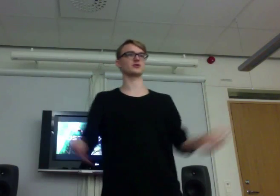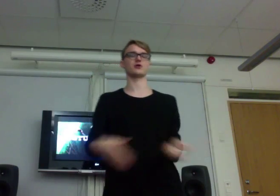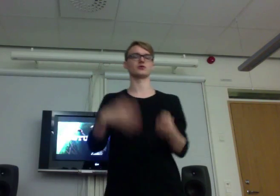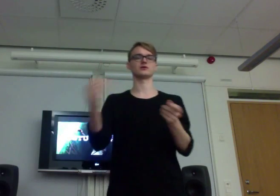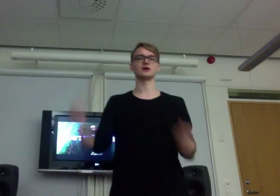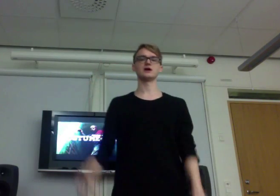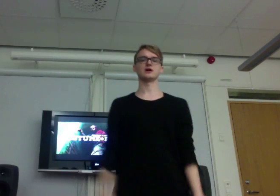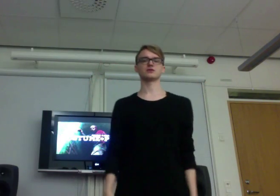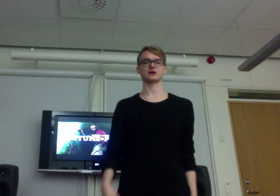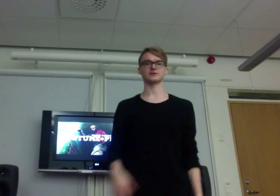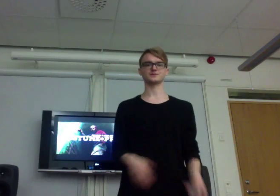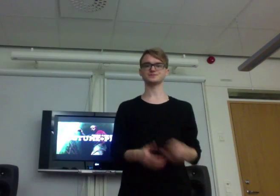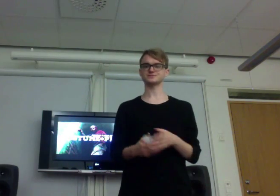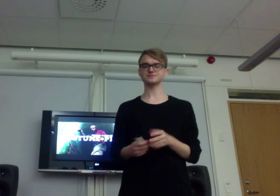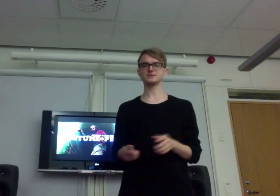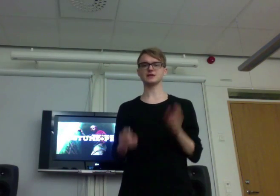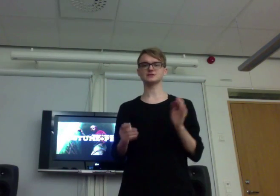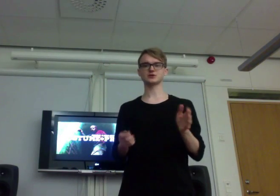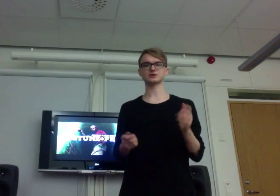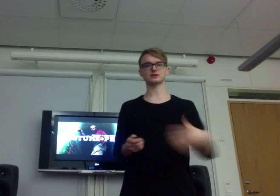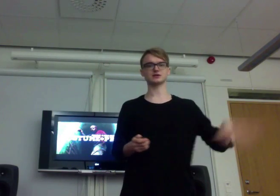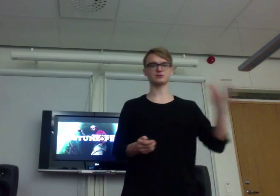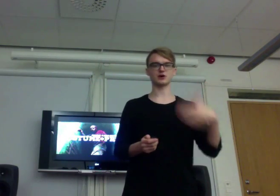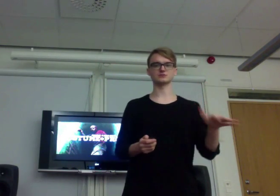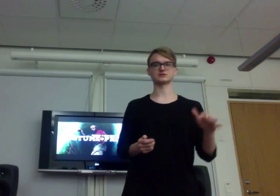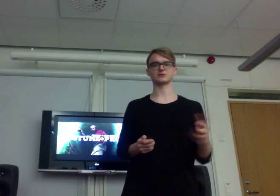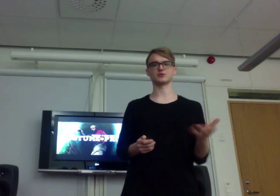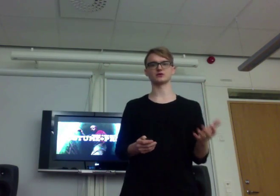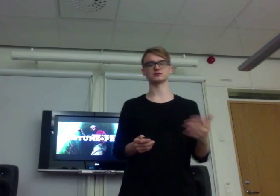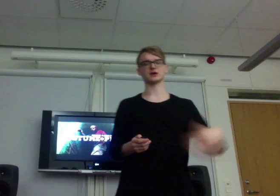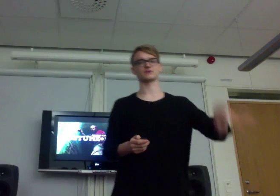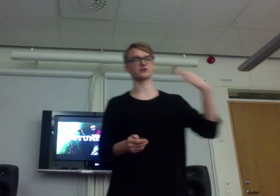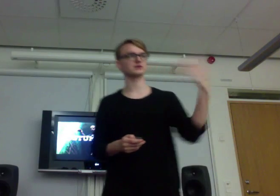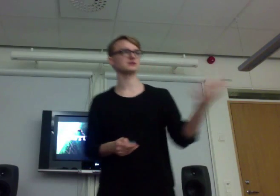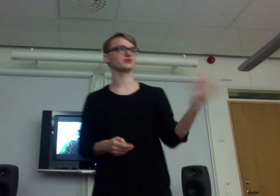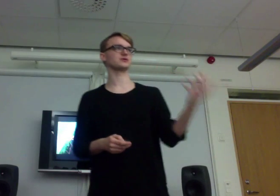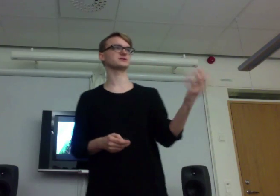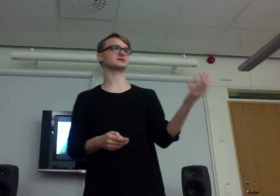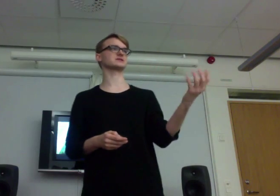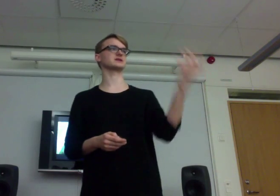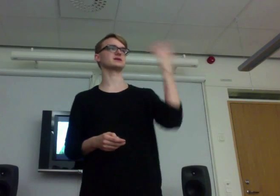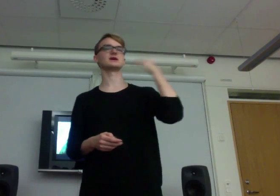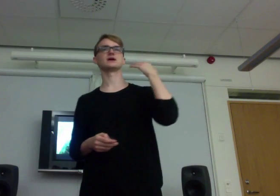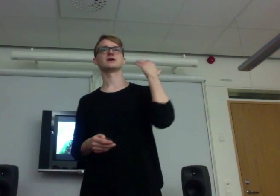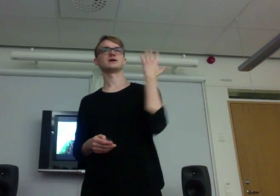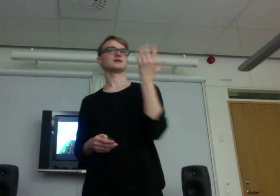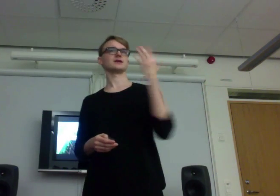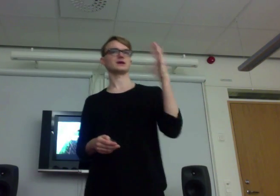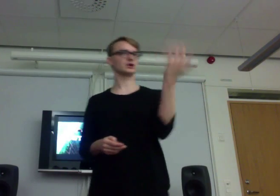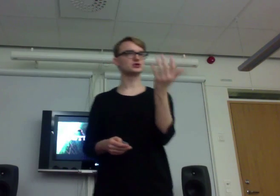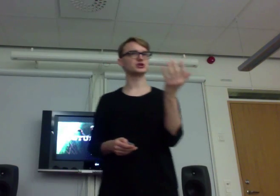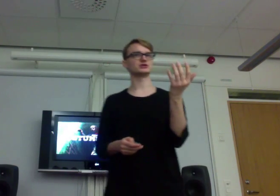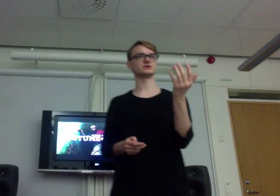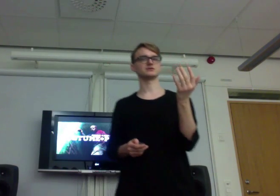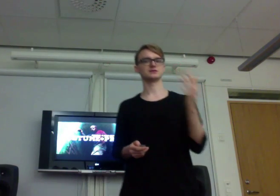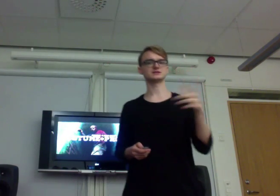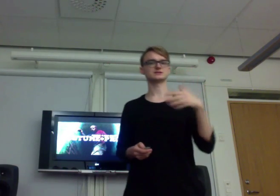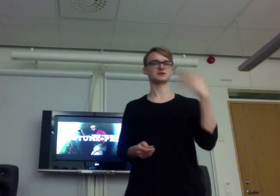whole thing. So it becomes important, and for the 360, like, illusion, this can be